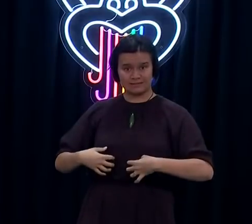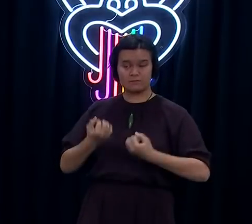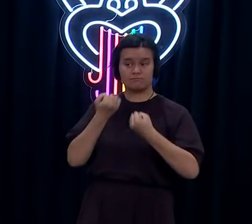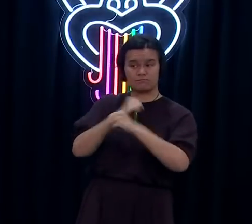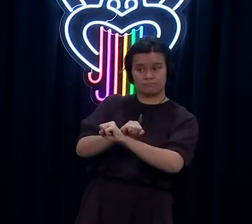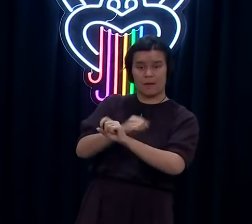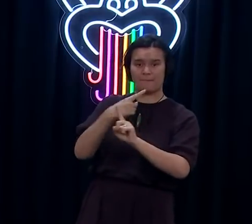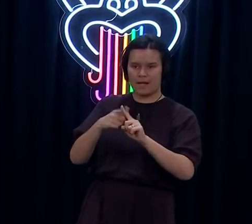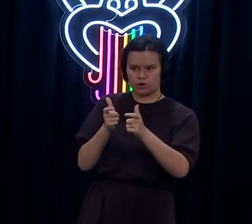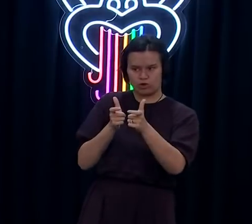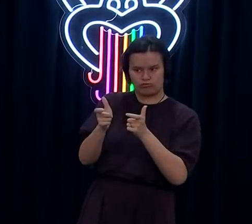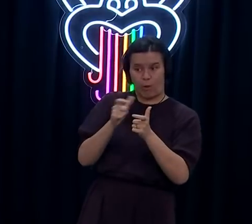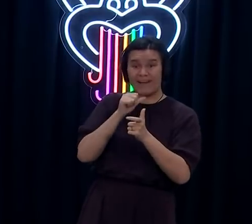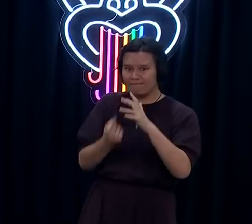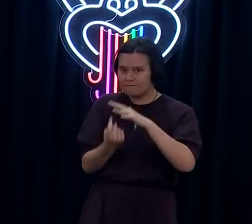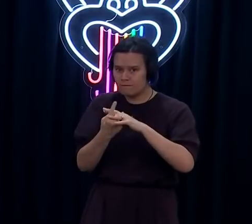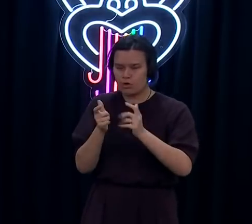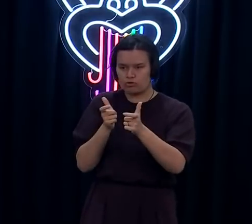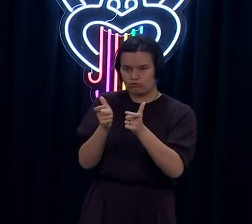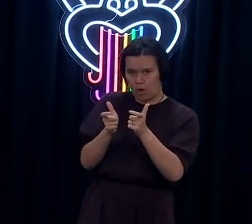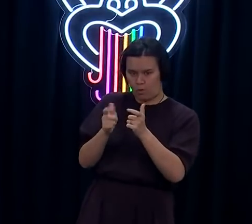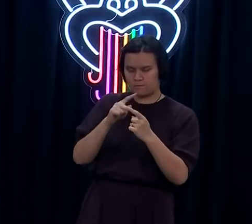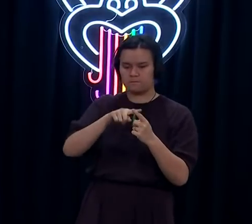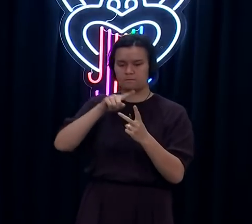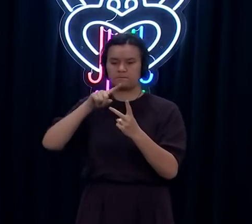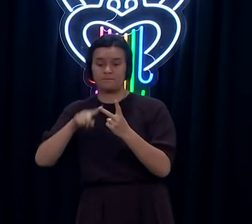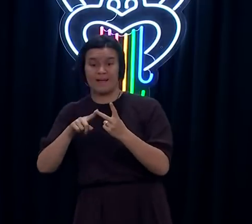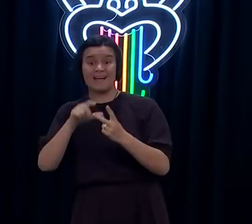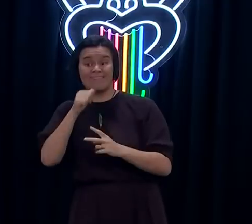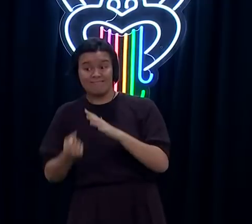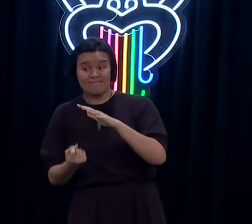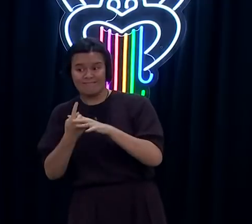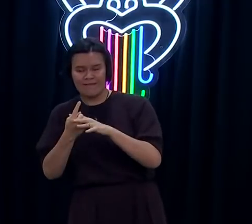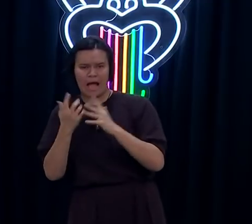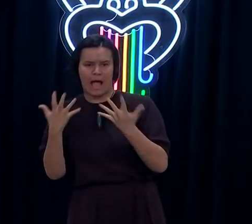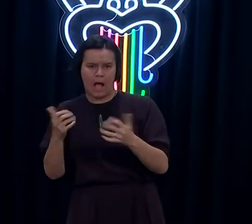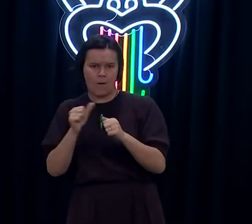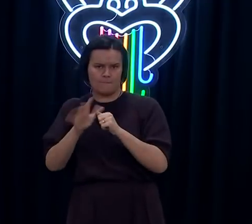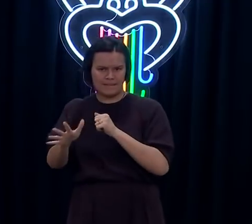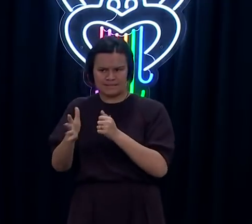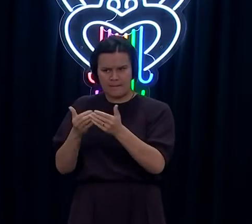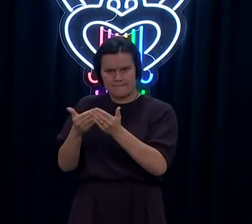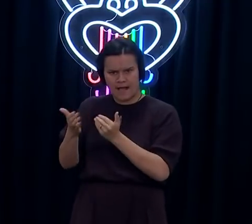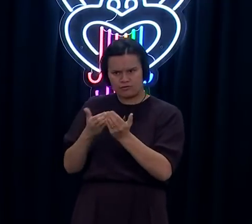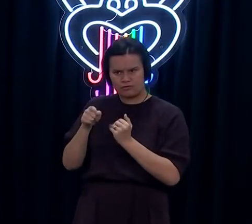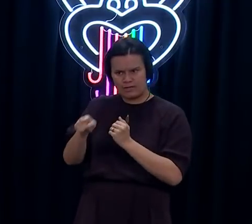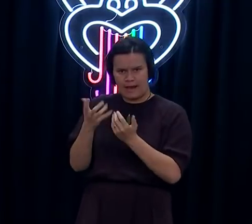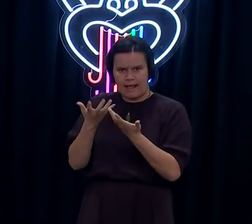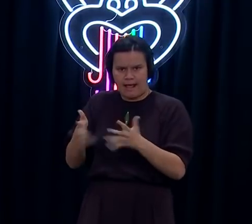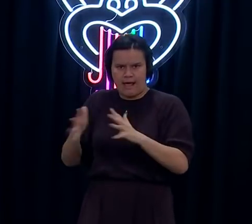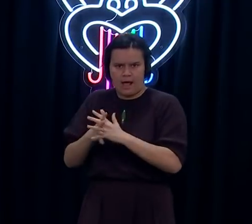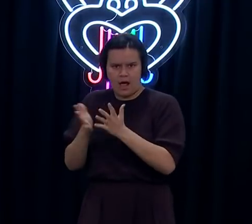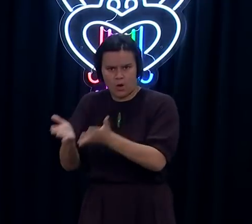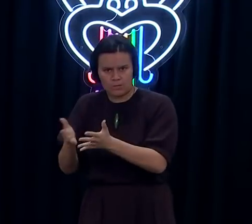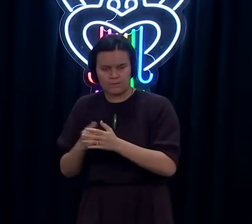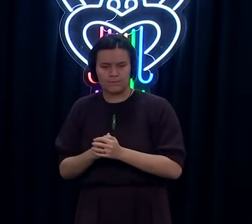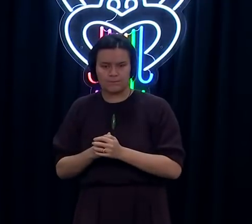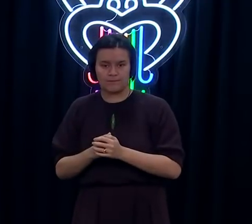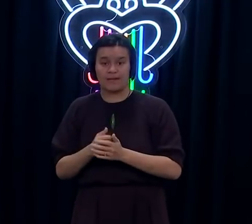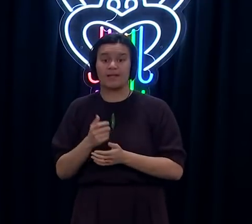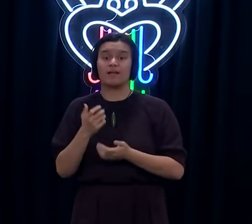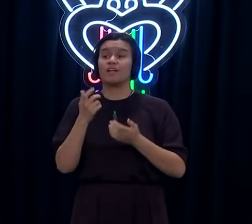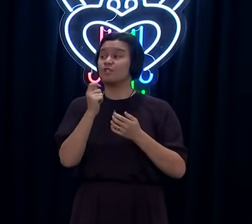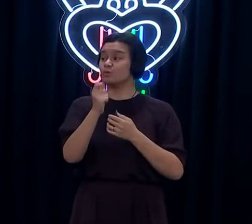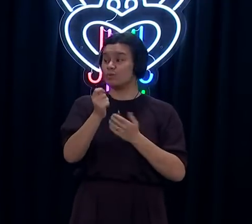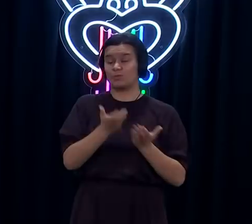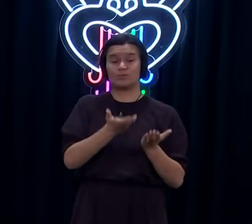improve the management of and response to infectious diseases. I'll hand over to Associate Minister of Research, Science and Innovation, Dr.